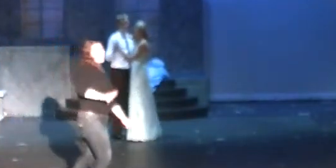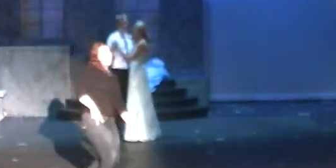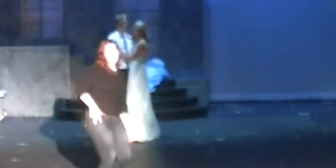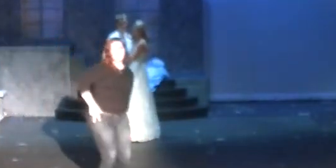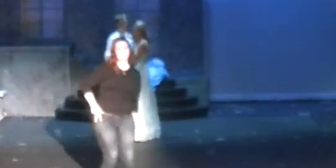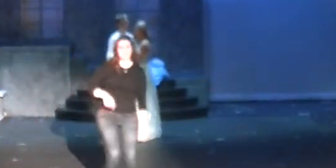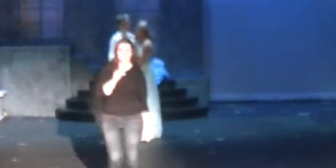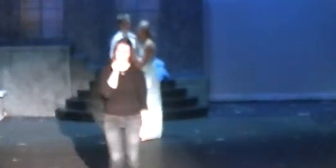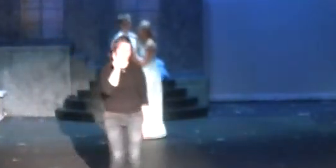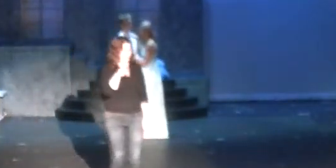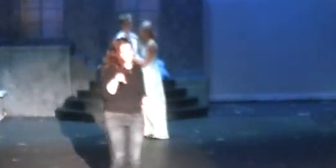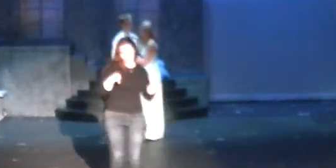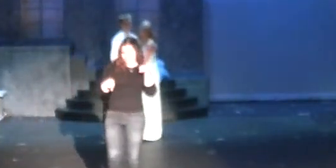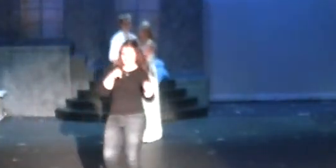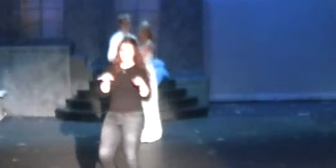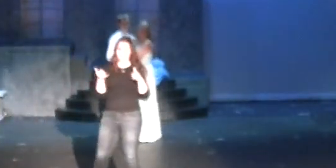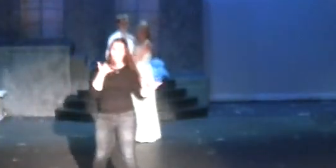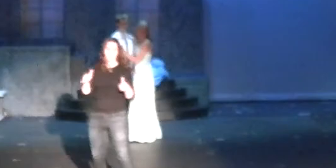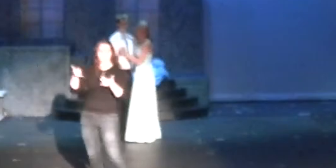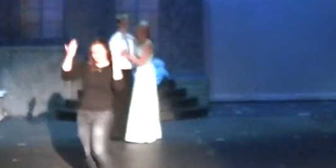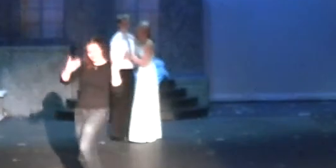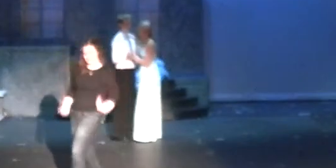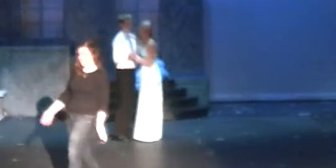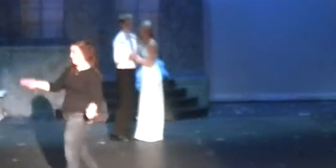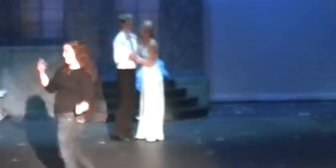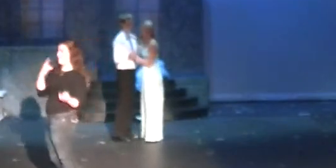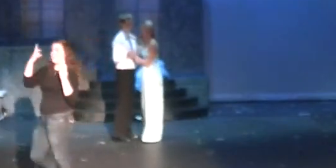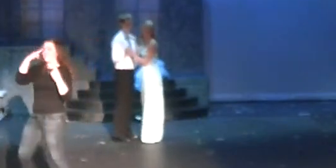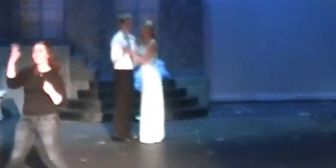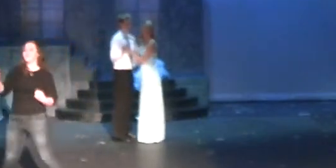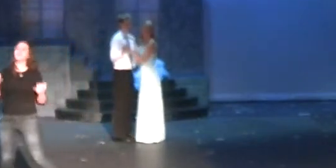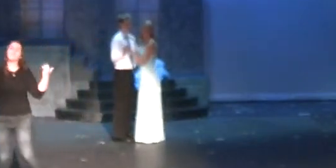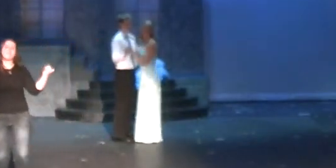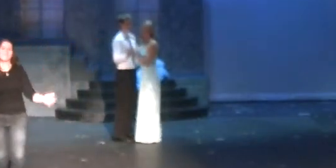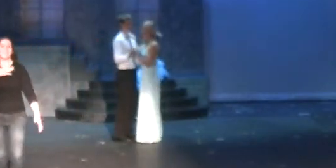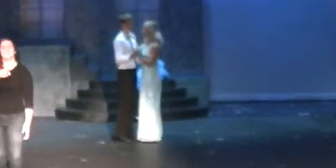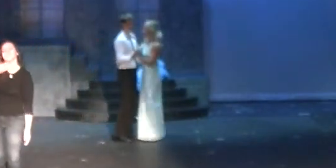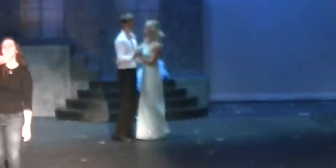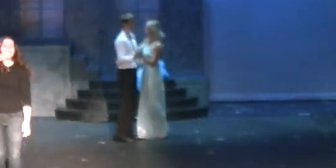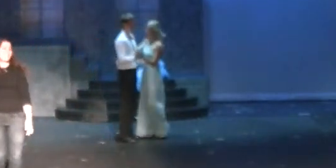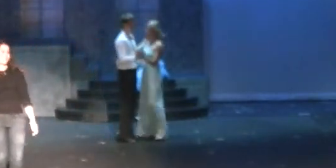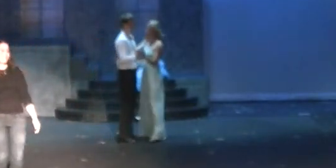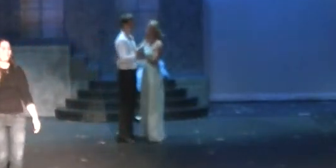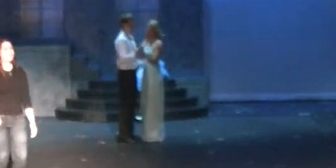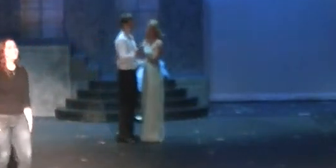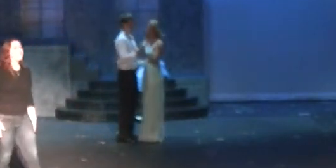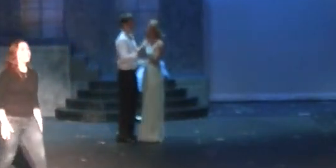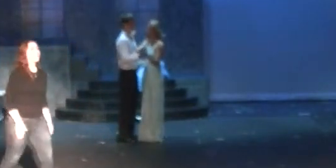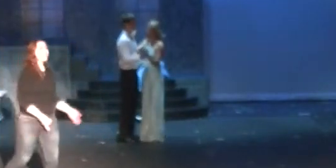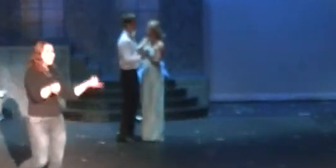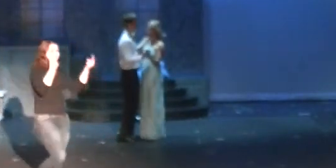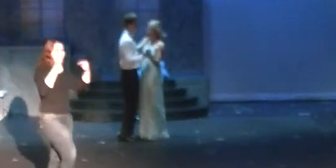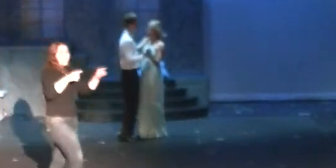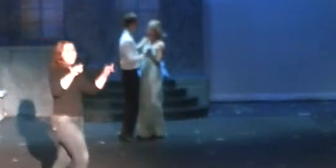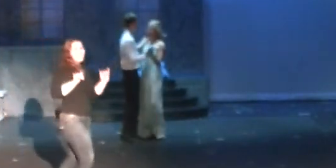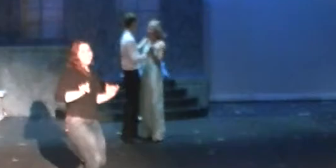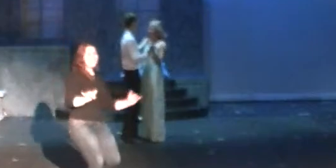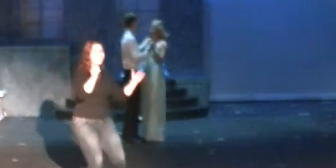send your breath on Don't seem to go to the door, party just the way you're looking right now But I'd like you to say that it is the same thing I want to